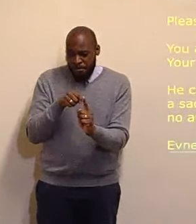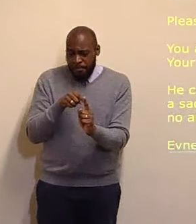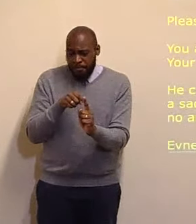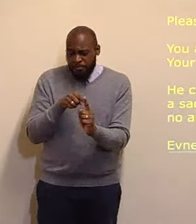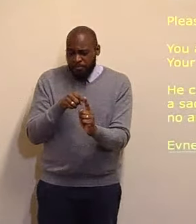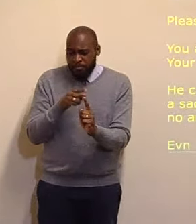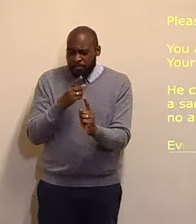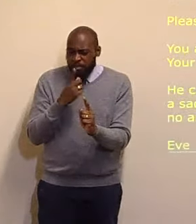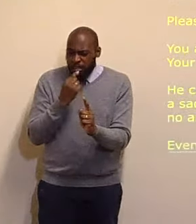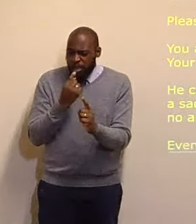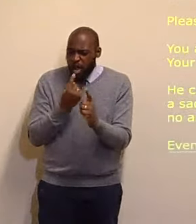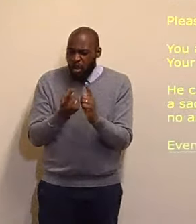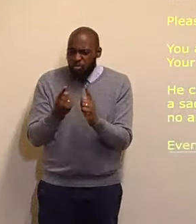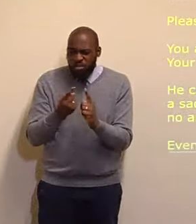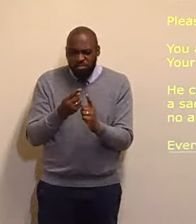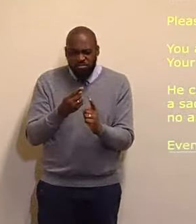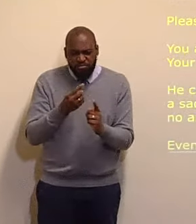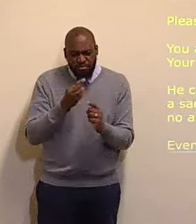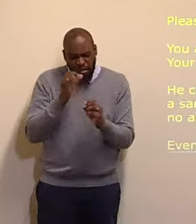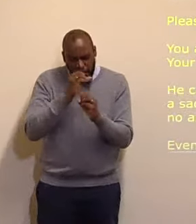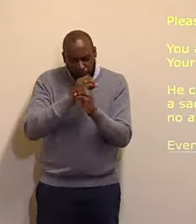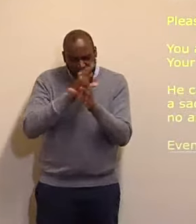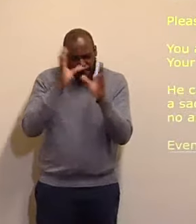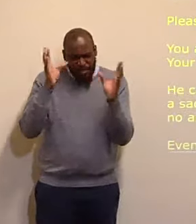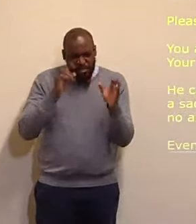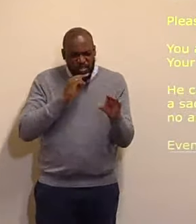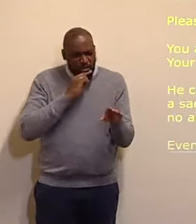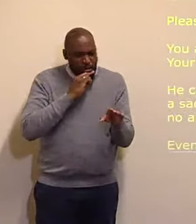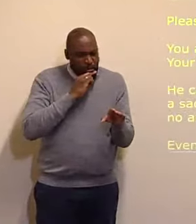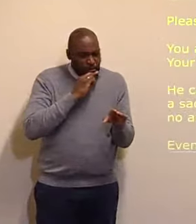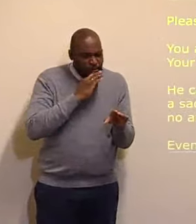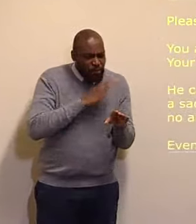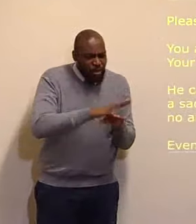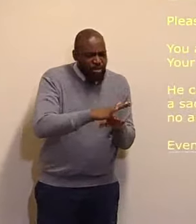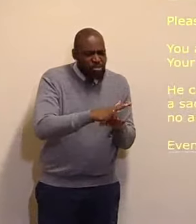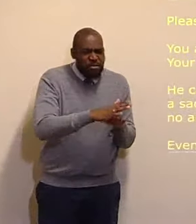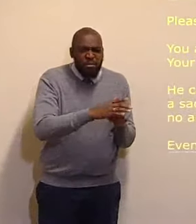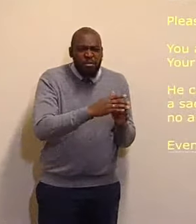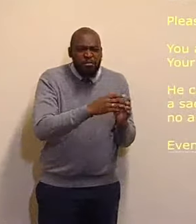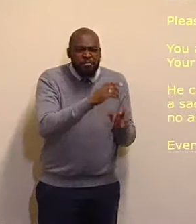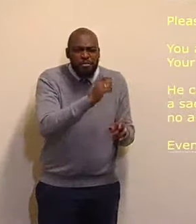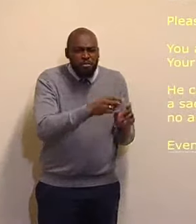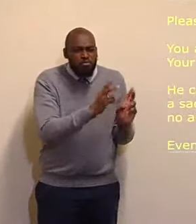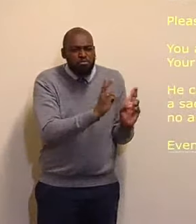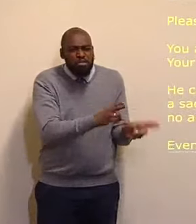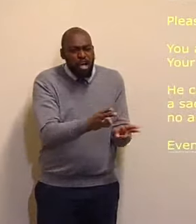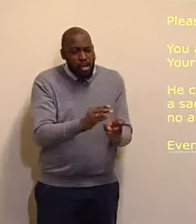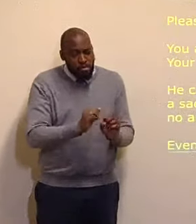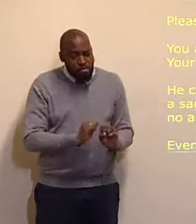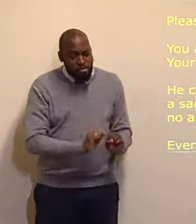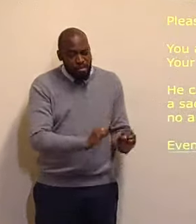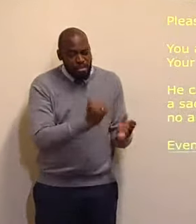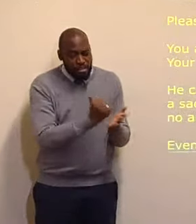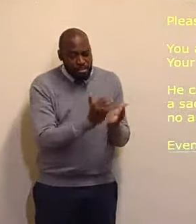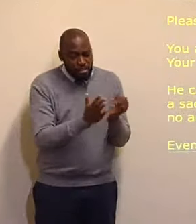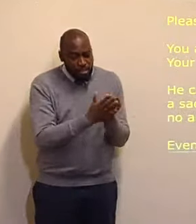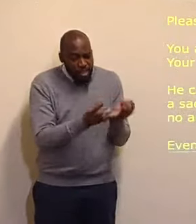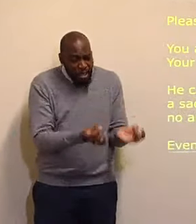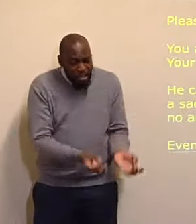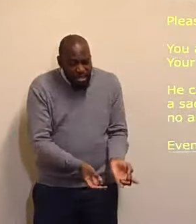world, gathered together, is just, his blood is just unparalleled, and incomparable. O